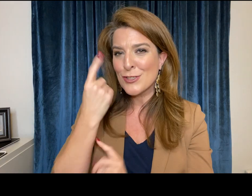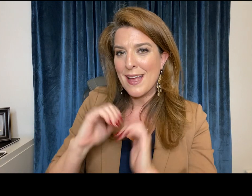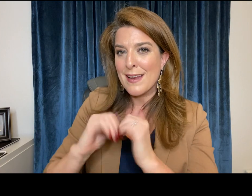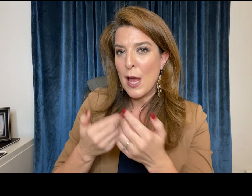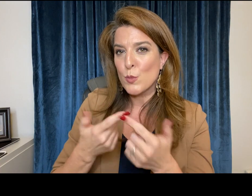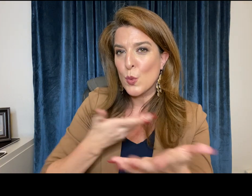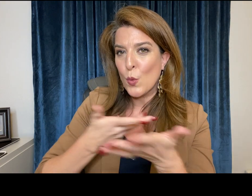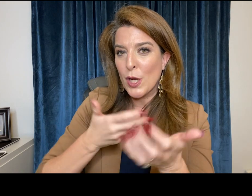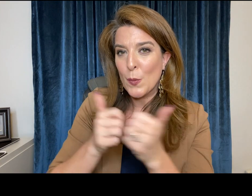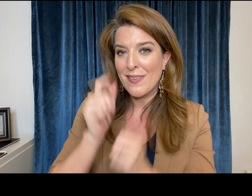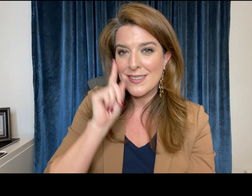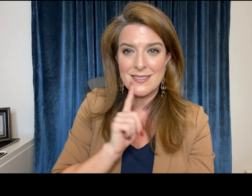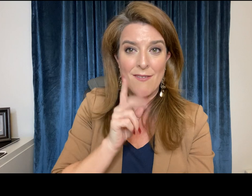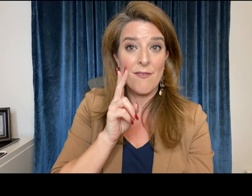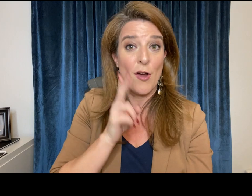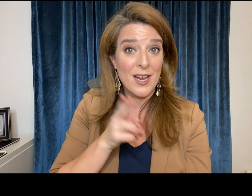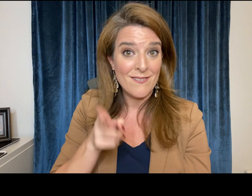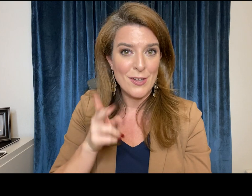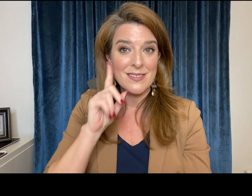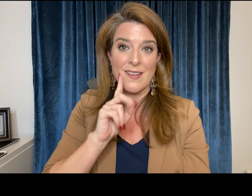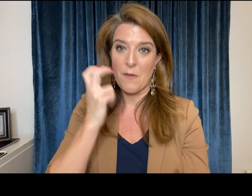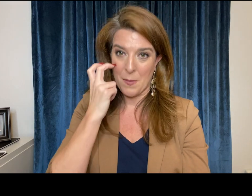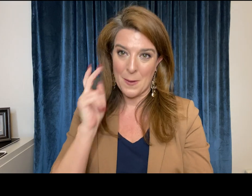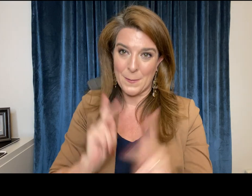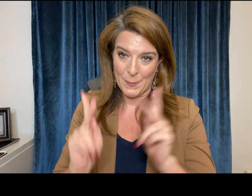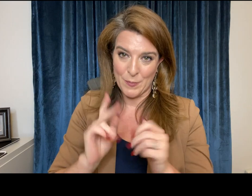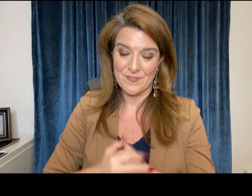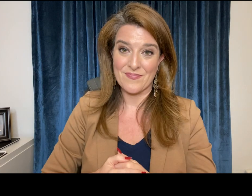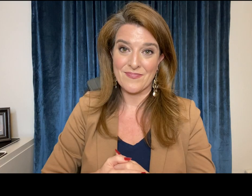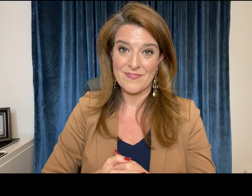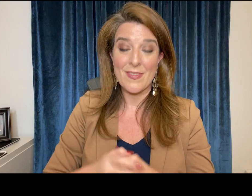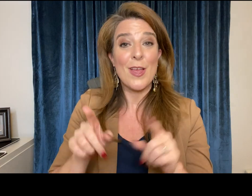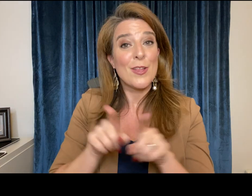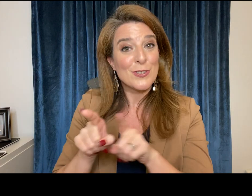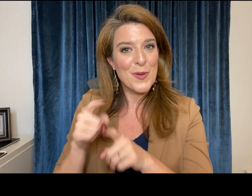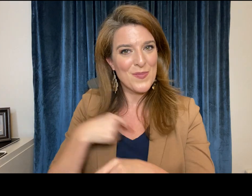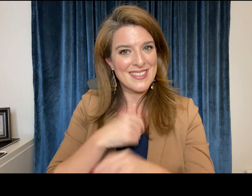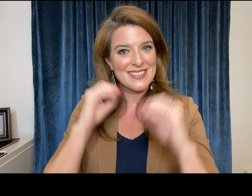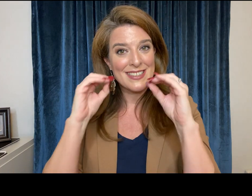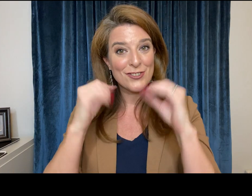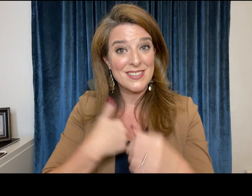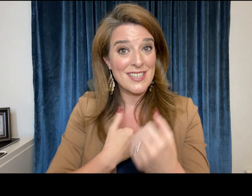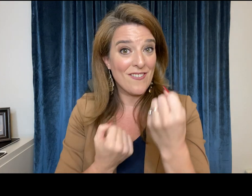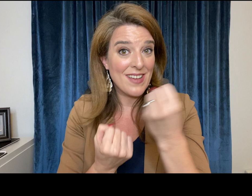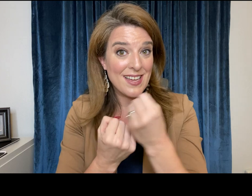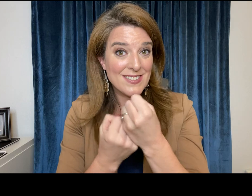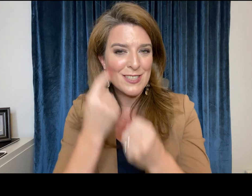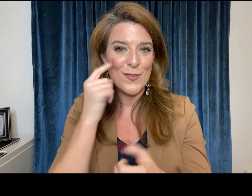individuals to be able to understand how they can work with deaf deaf and hard of hearing and deafblind individuals as